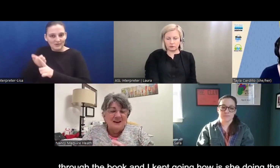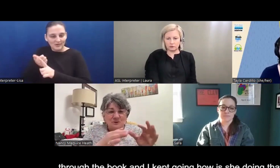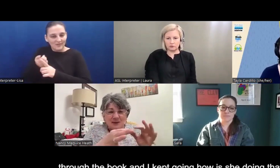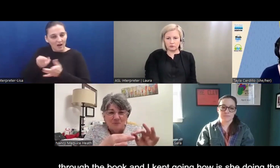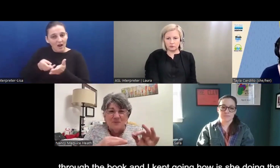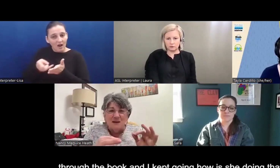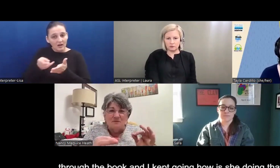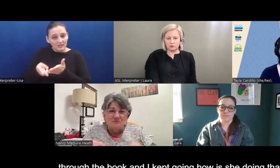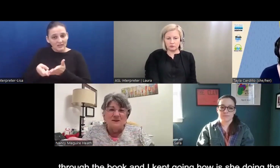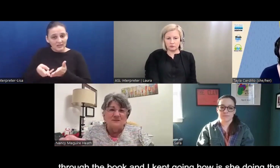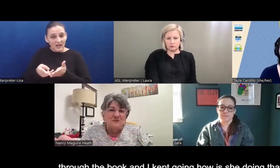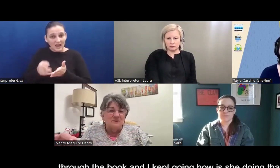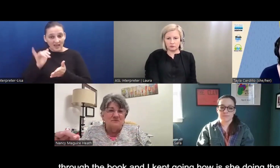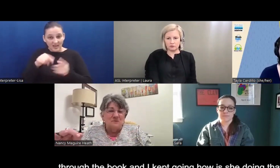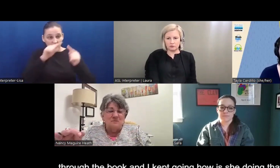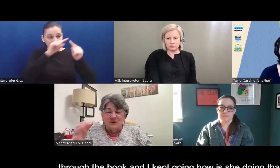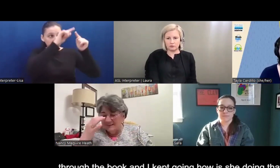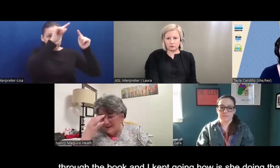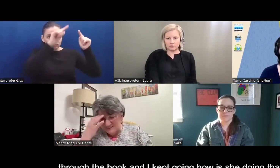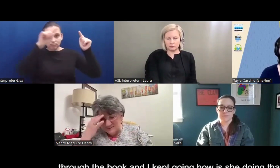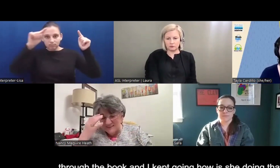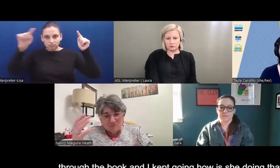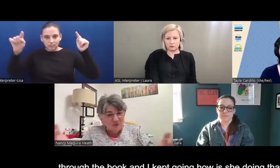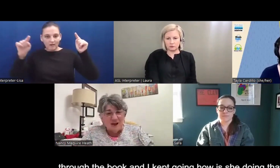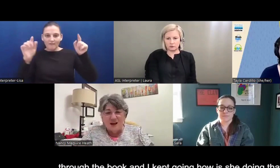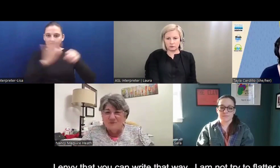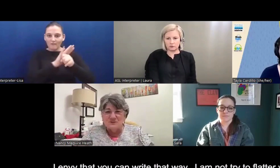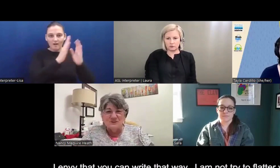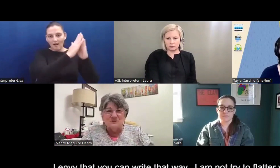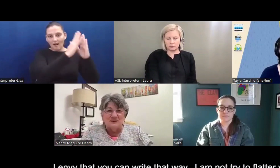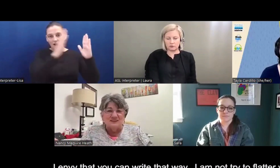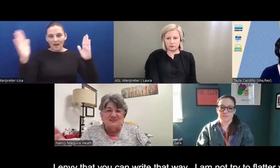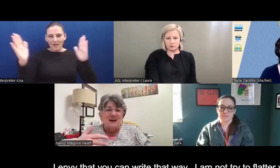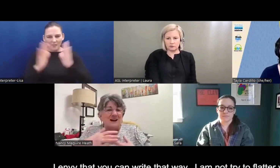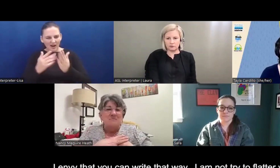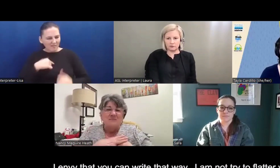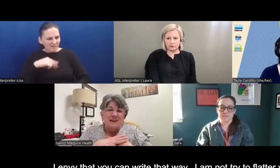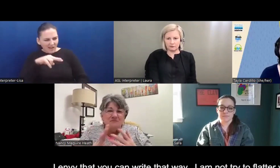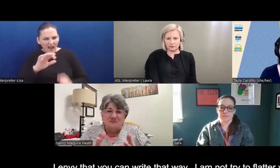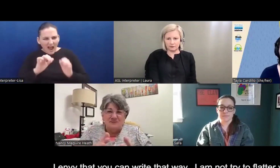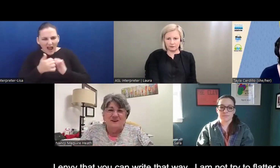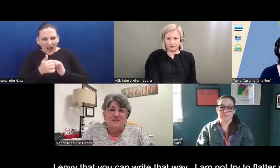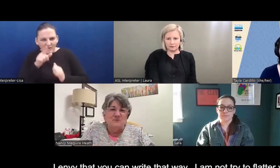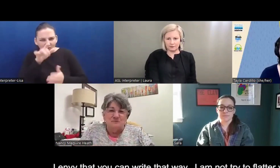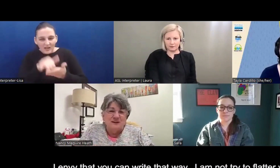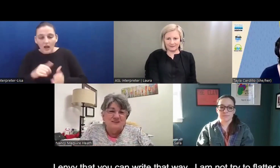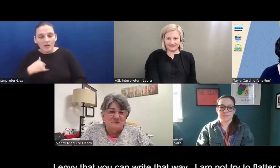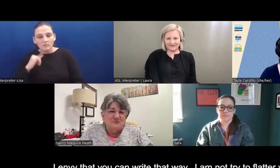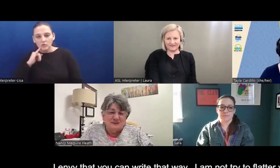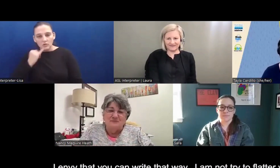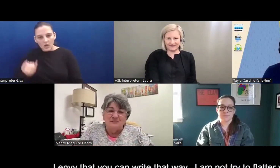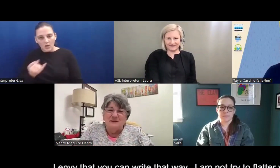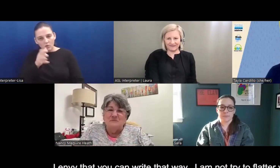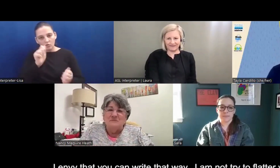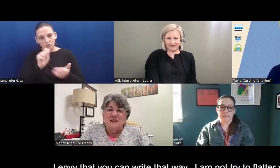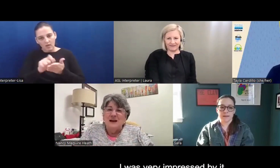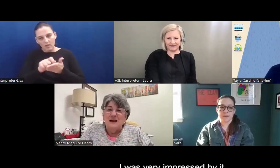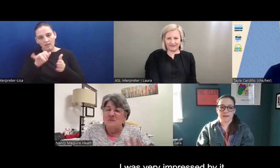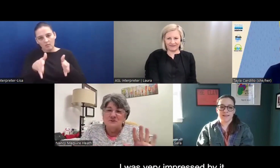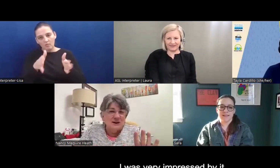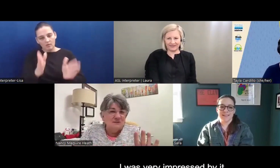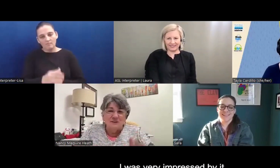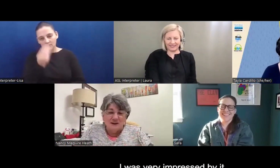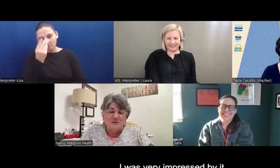And you kept that thread going through the book. And I just kept going, how is she doing this? I, I'm in envy that you could write that way. I really am.